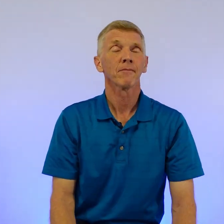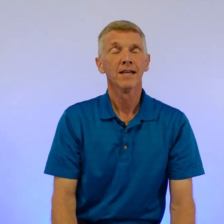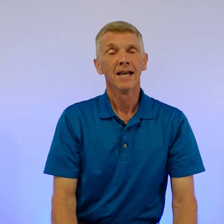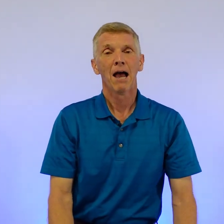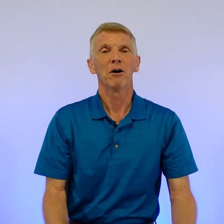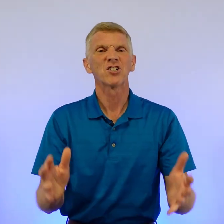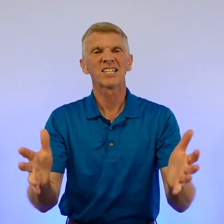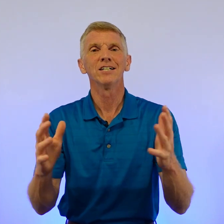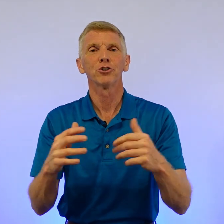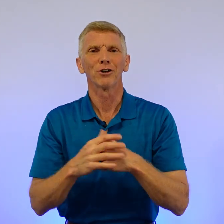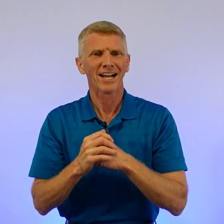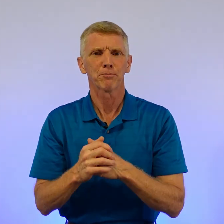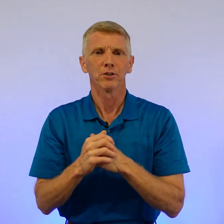How about skilled or expert?